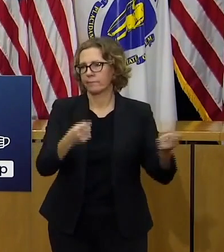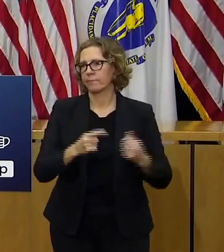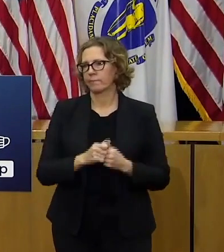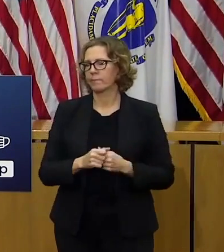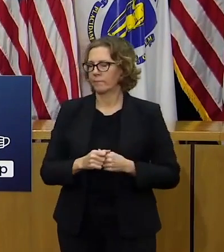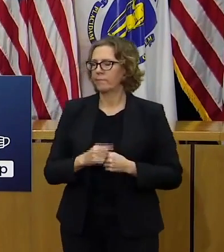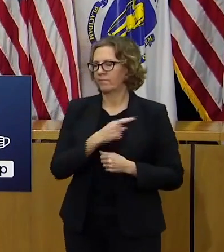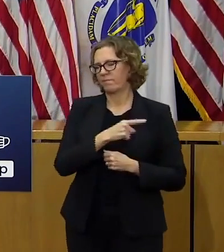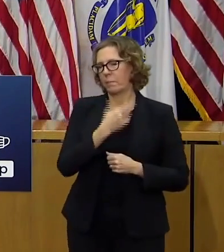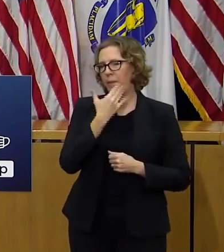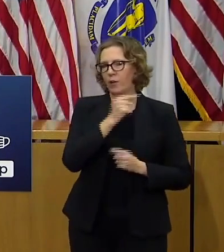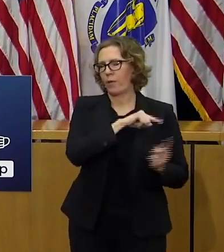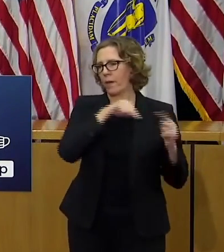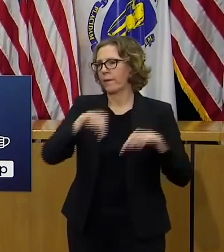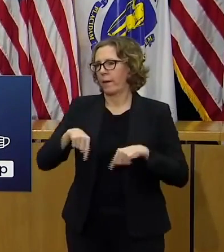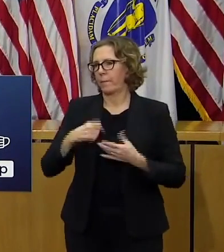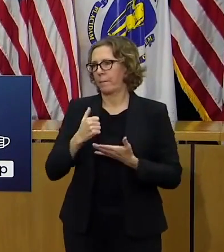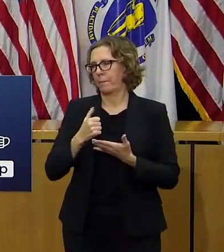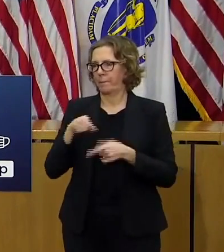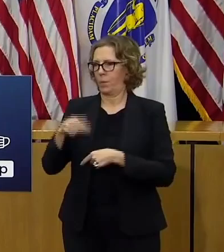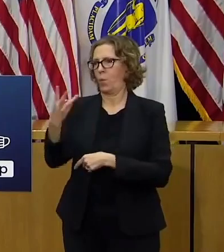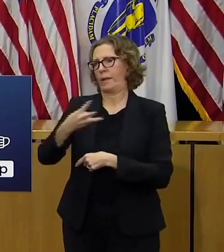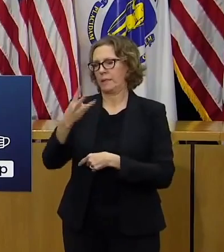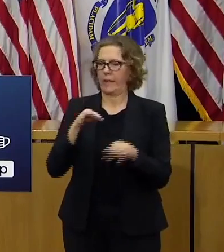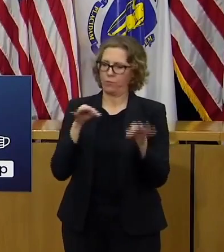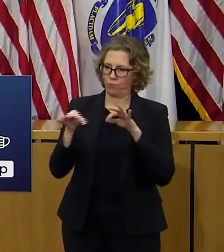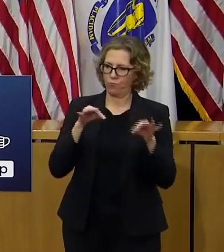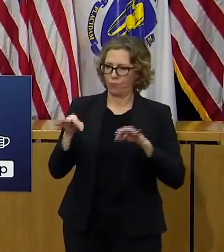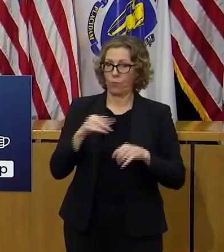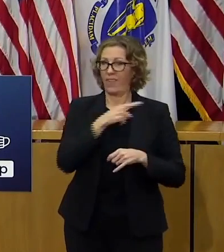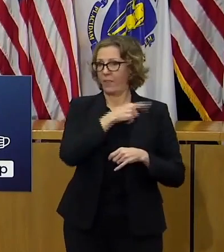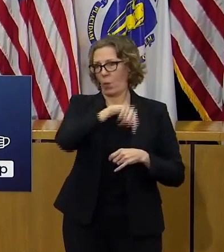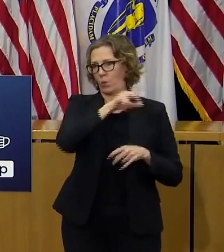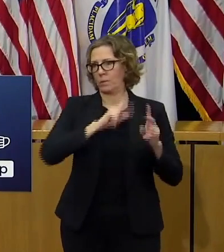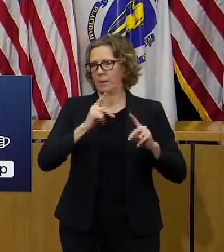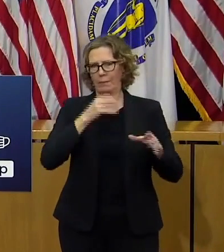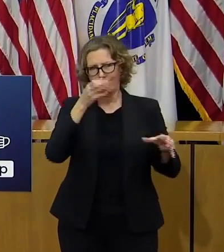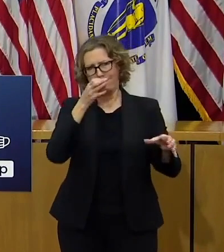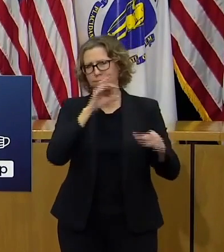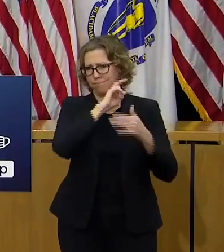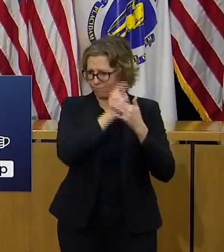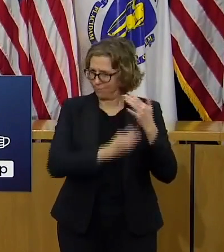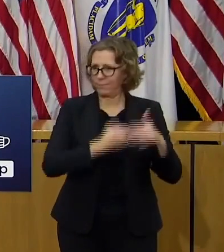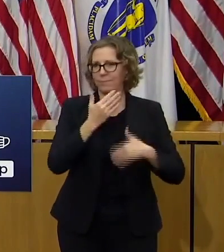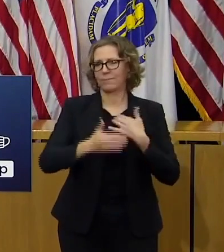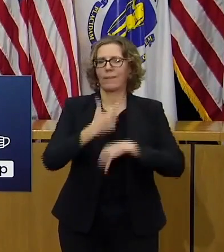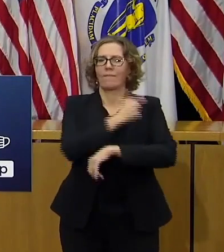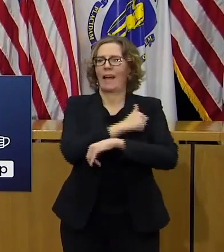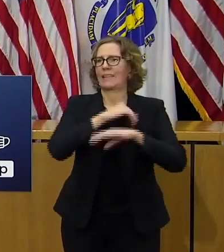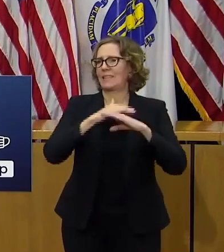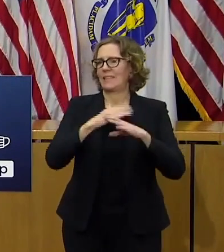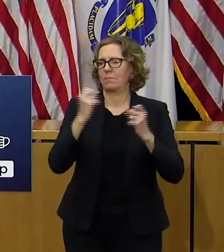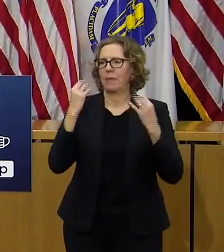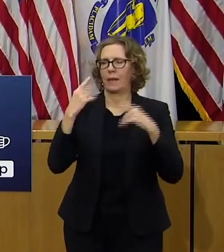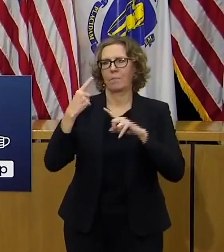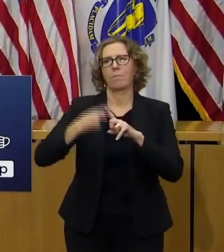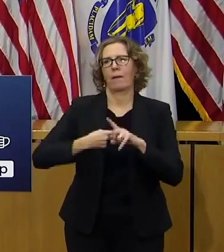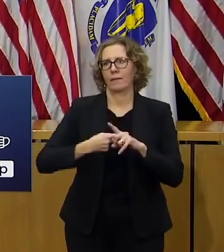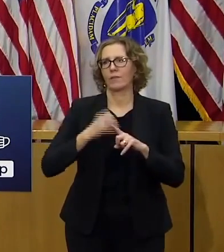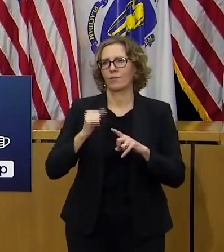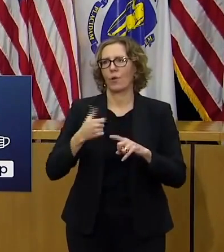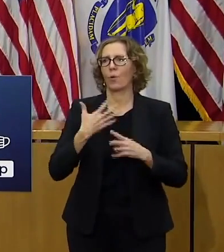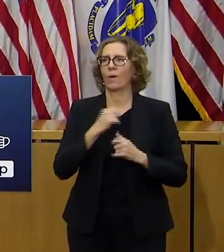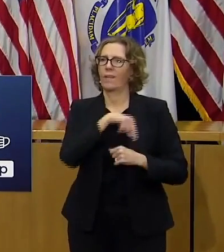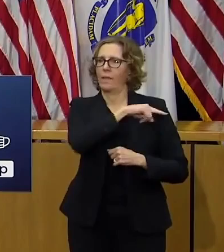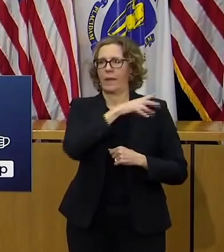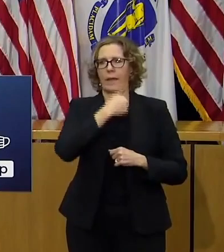have been really sort of consumed by it for the better part of the past couple of months uh so that we can answer sort of the